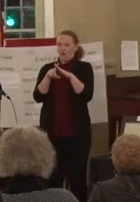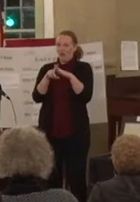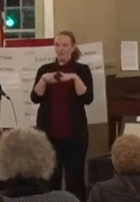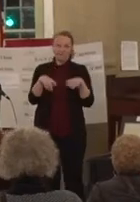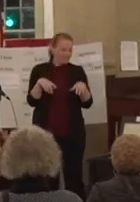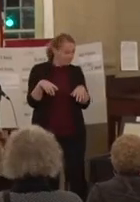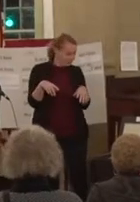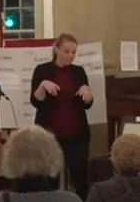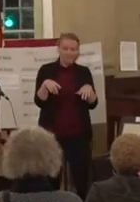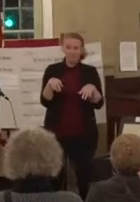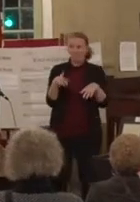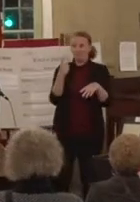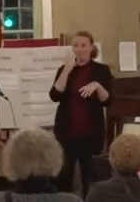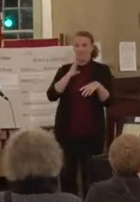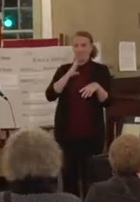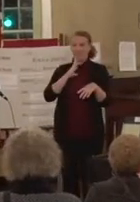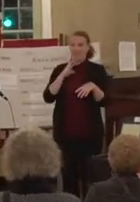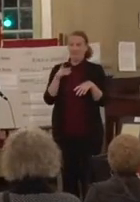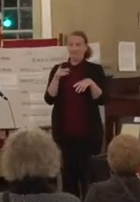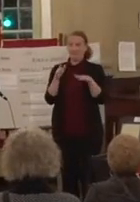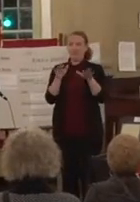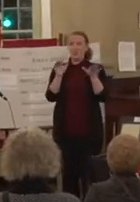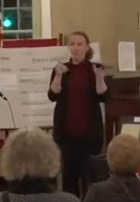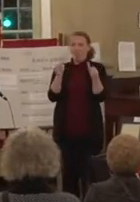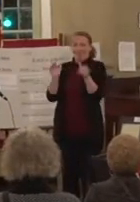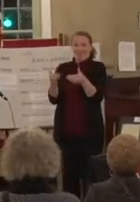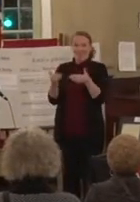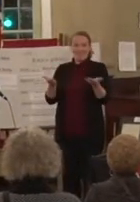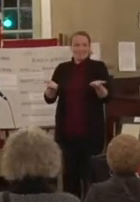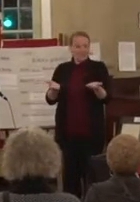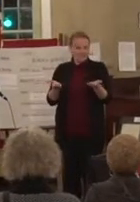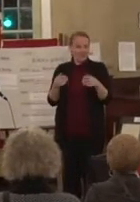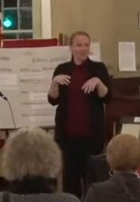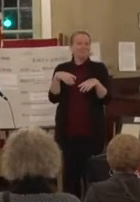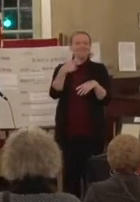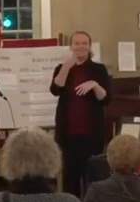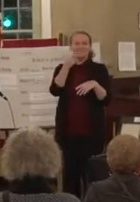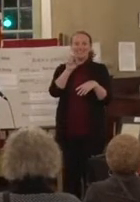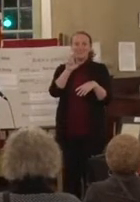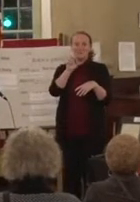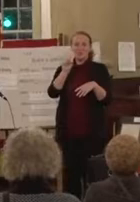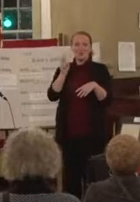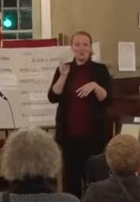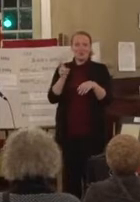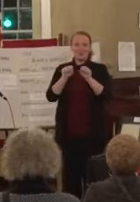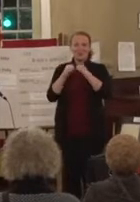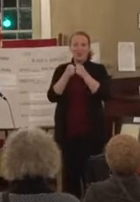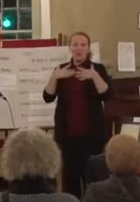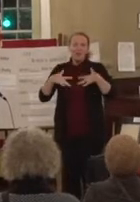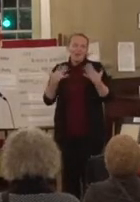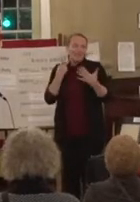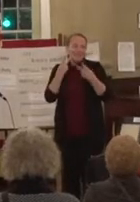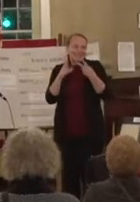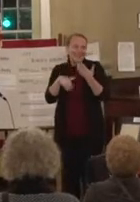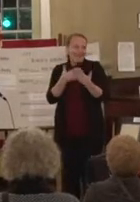All of you to the historic society here in Hebron, glad to see you, and I think we are going to have a really good program tonight.